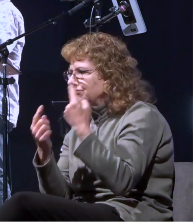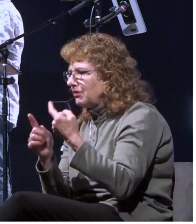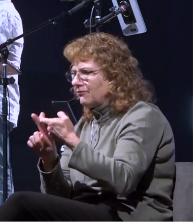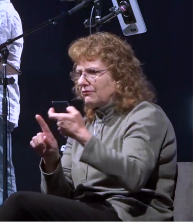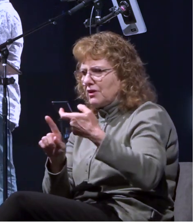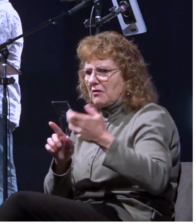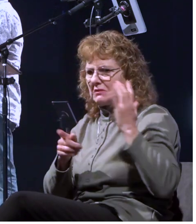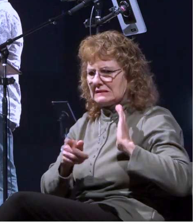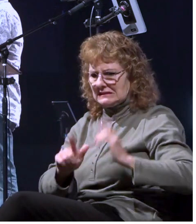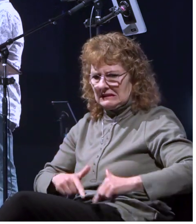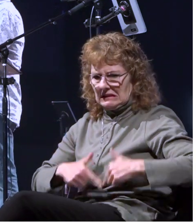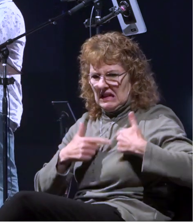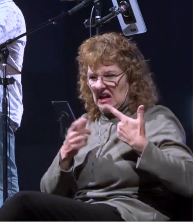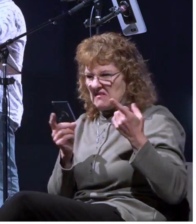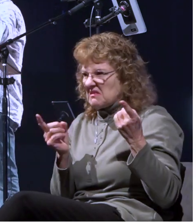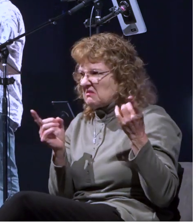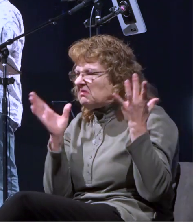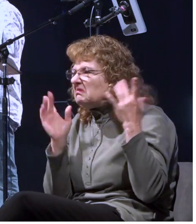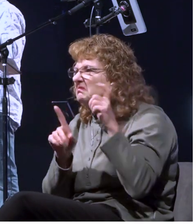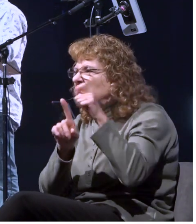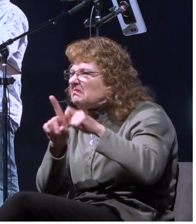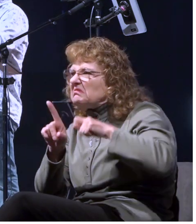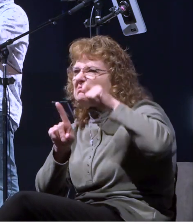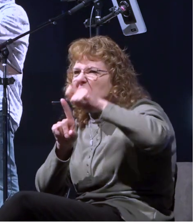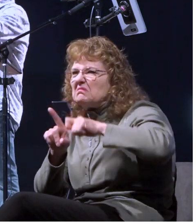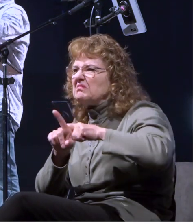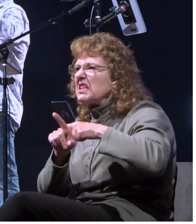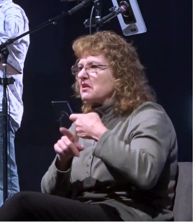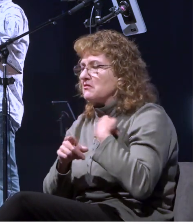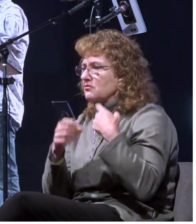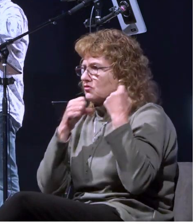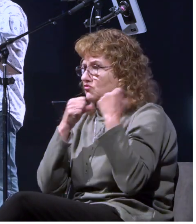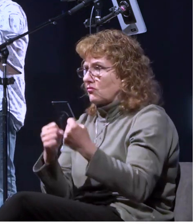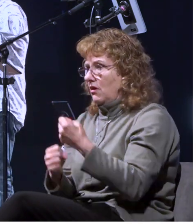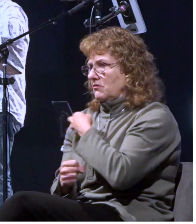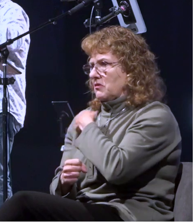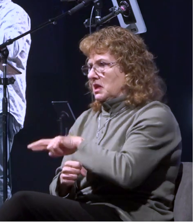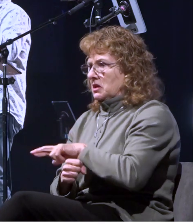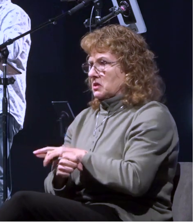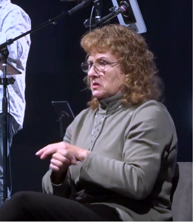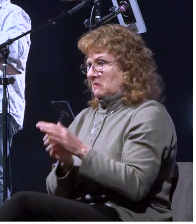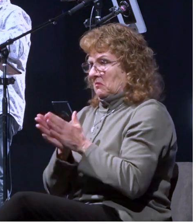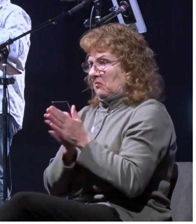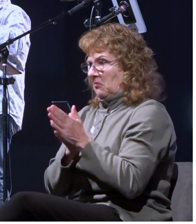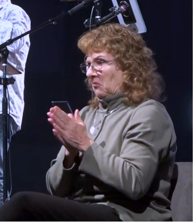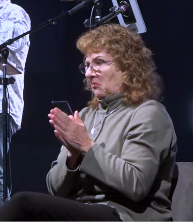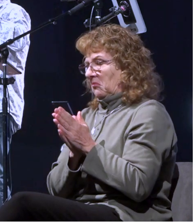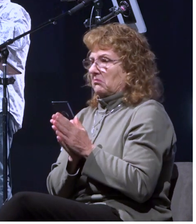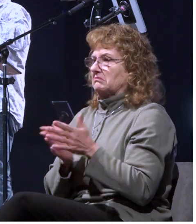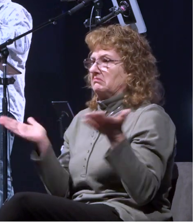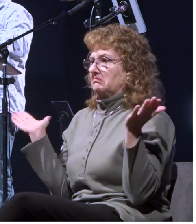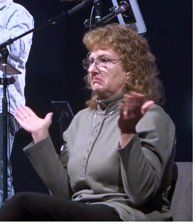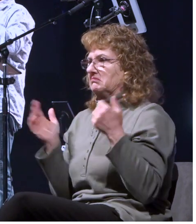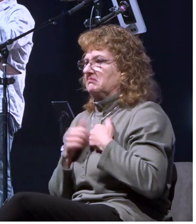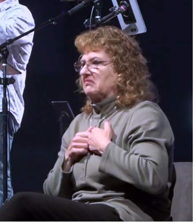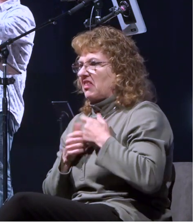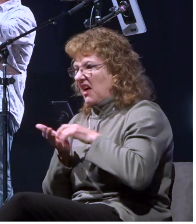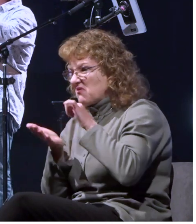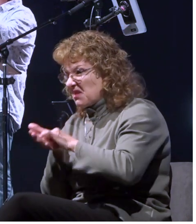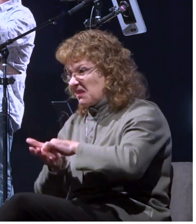persecution where where he was a religious zealot and uh and really being the god squad in everybody's